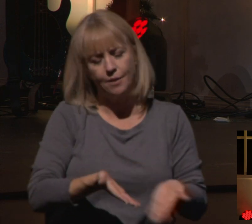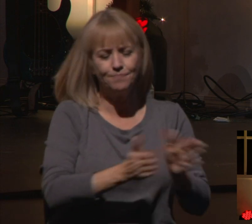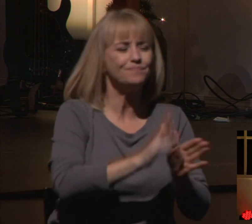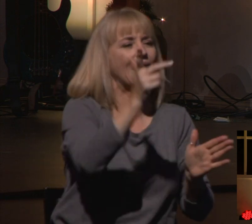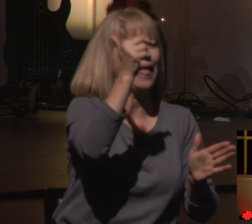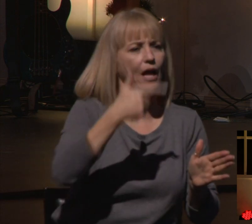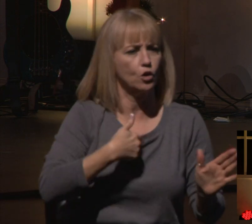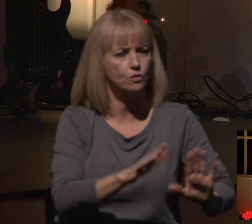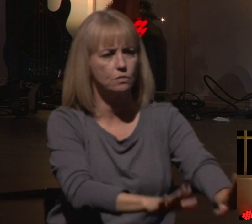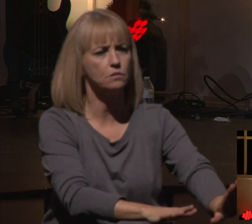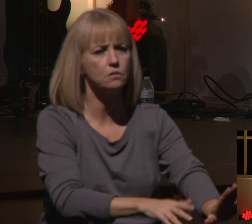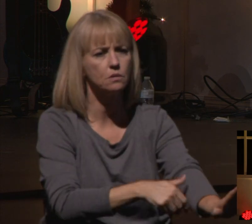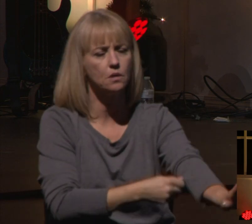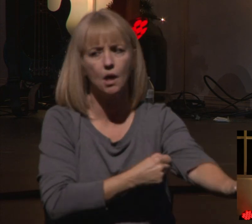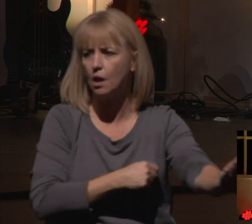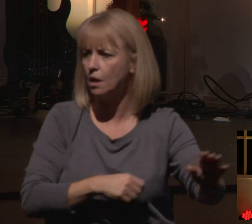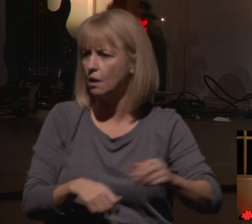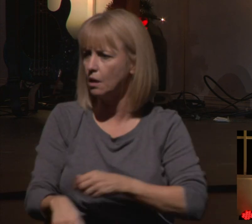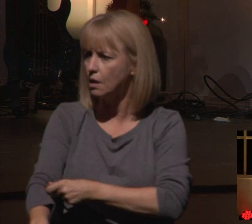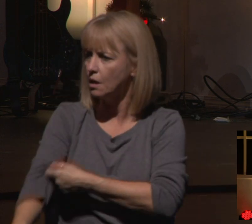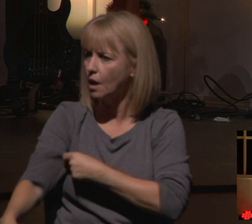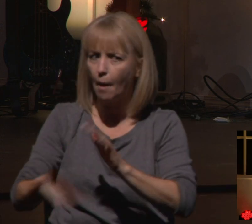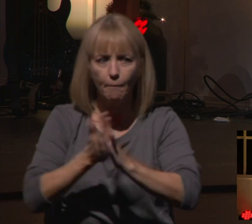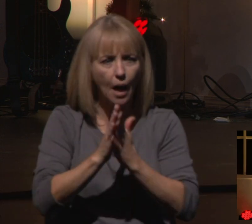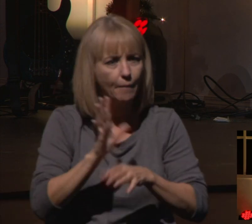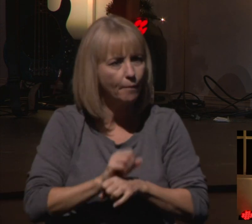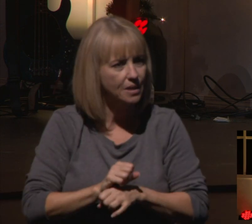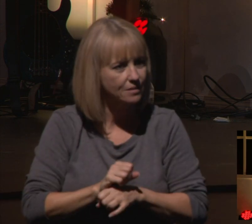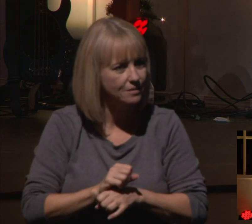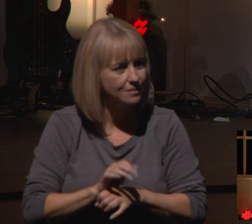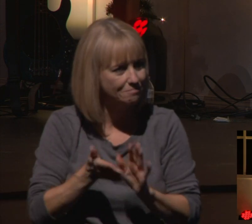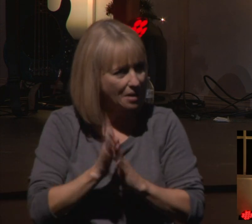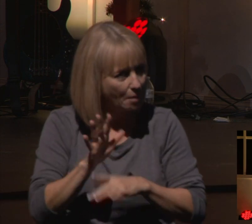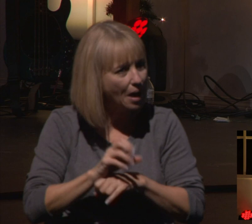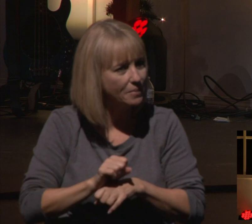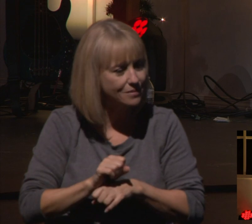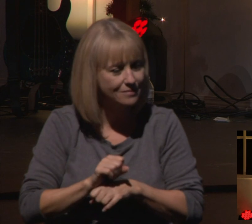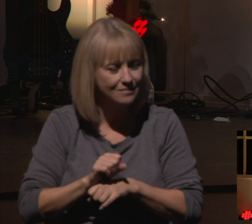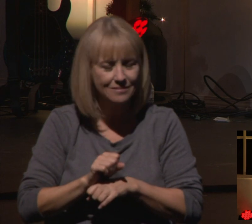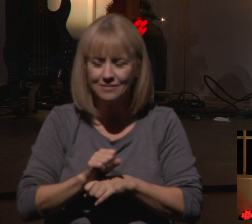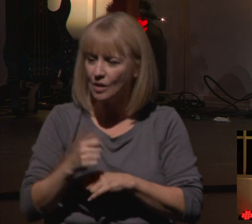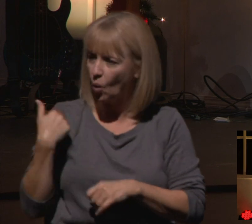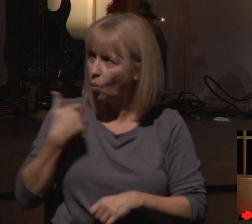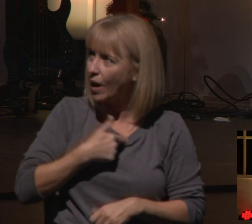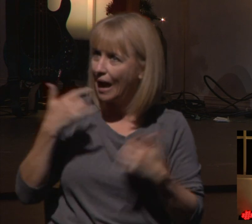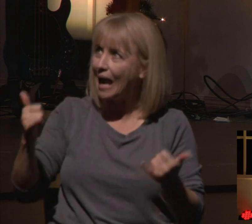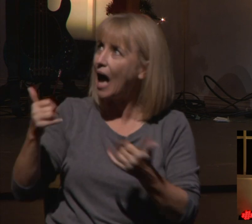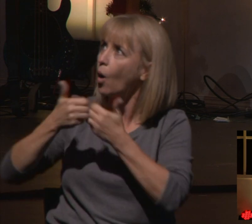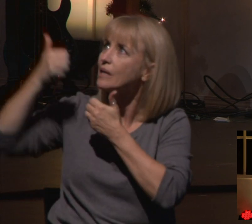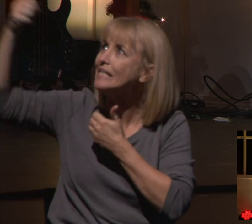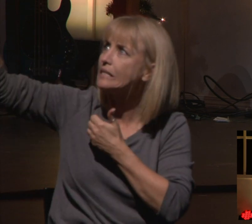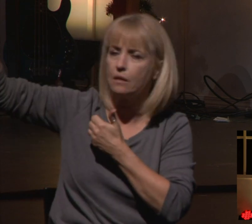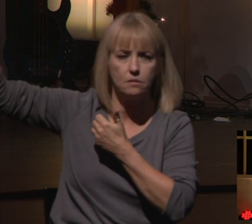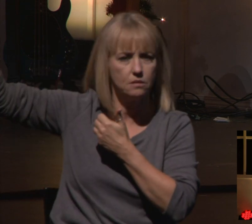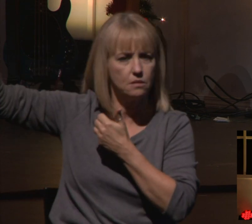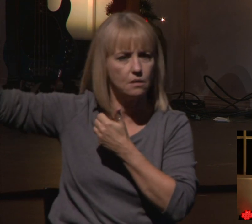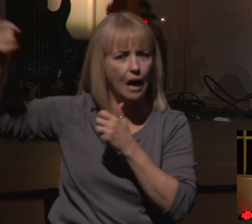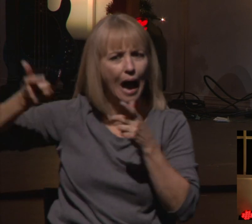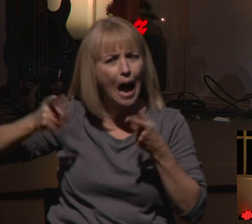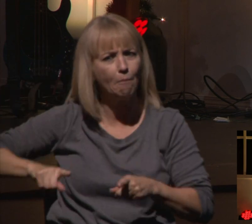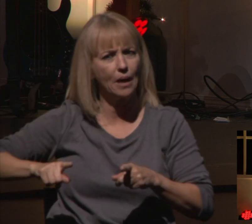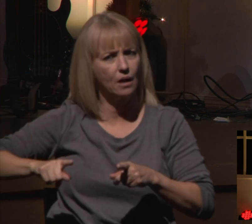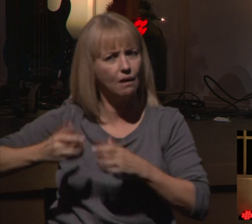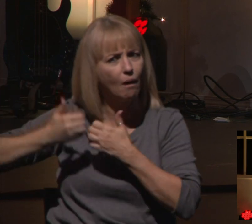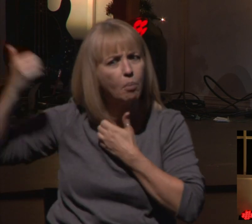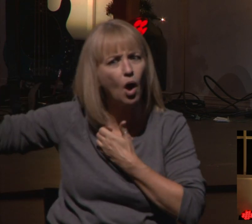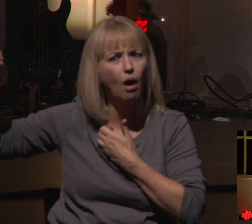And we've created new habits and I think these new habits are distancing us from the king of kings. And so now many